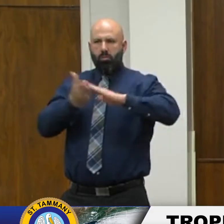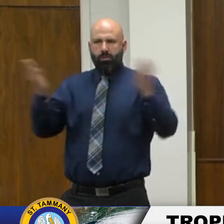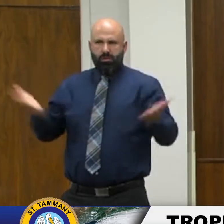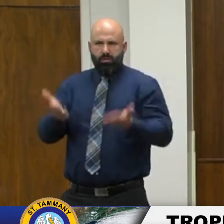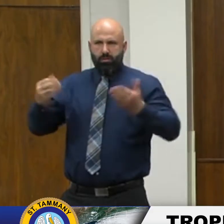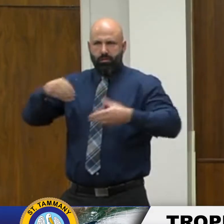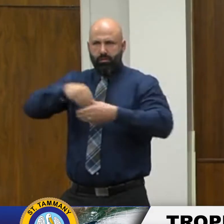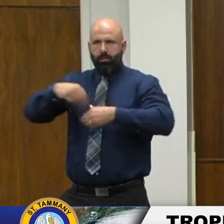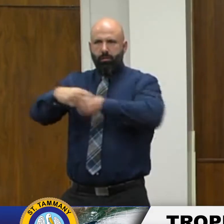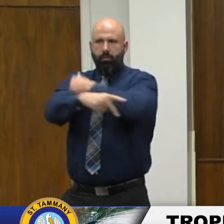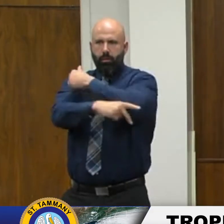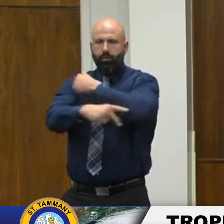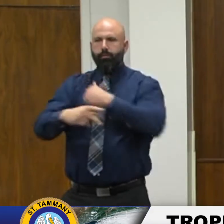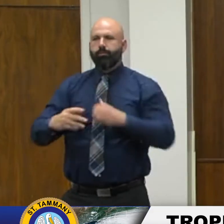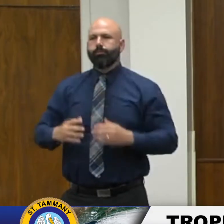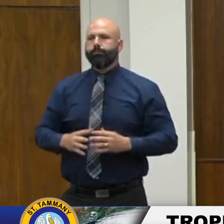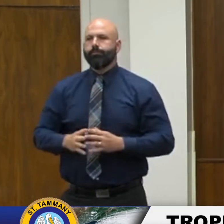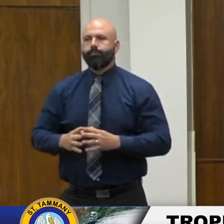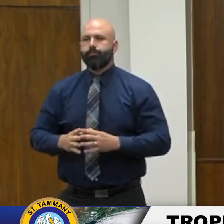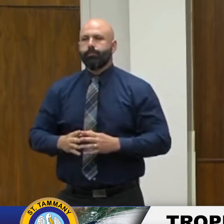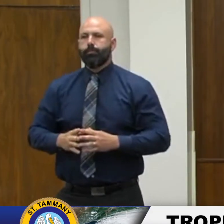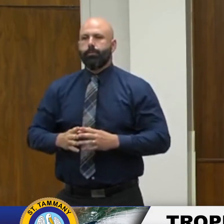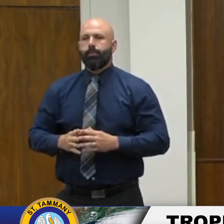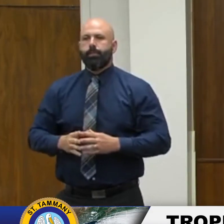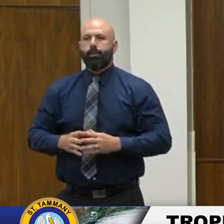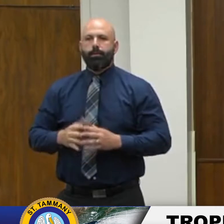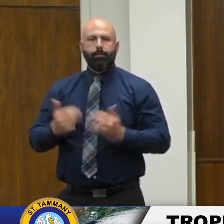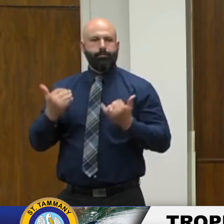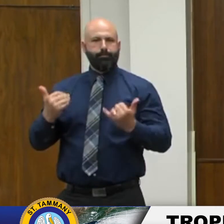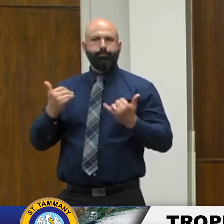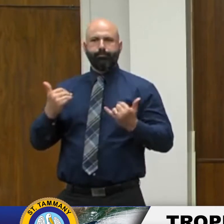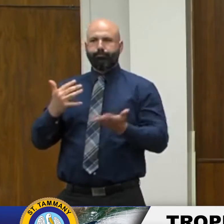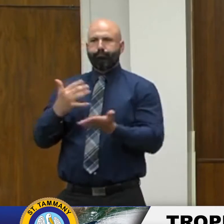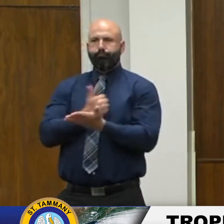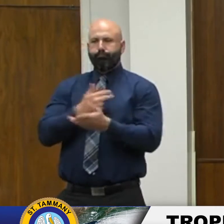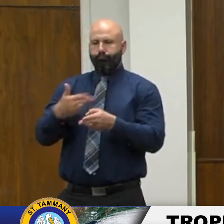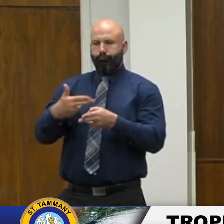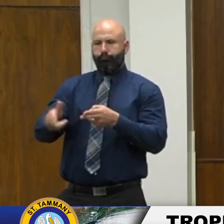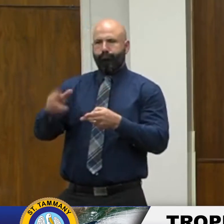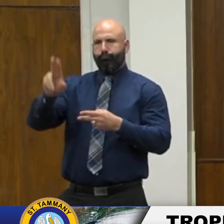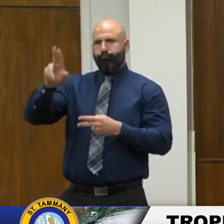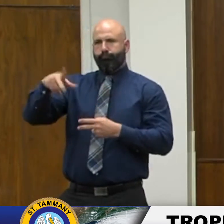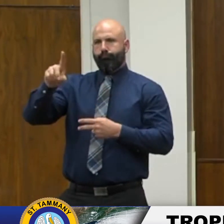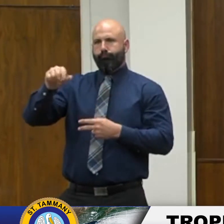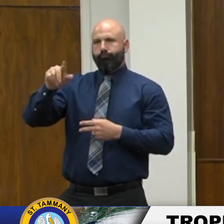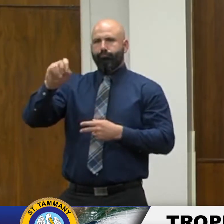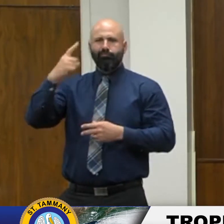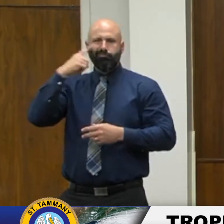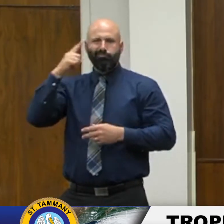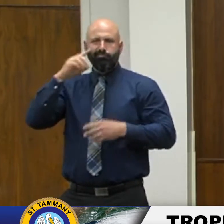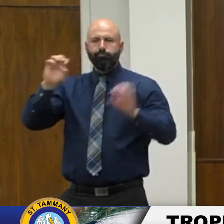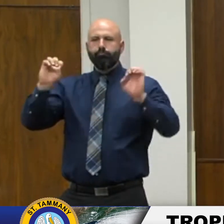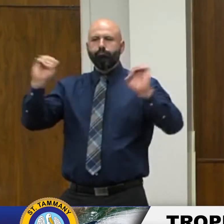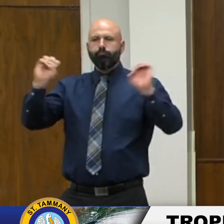I'm here to give a brief update for emergency preparedness that we've been